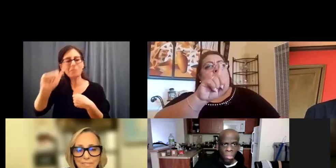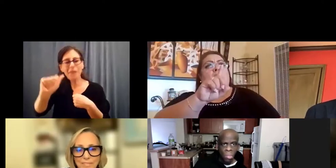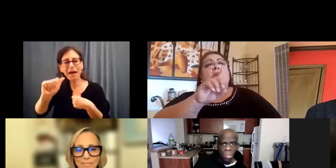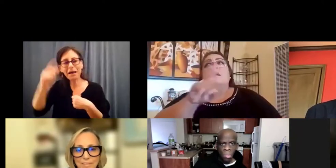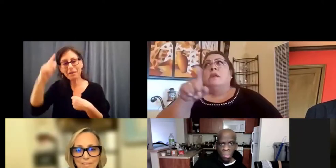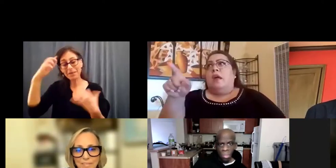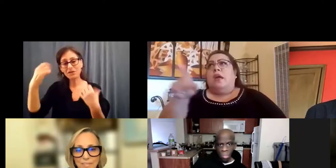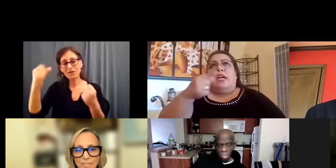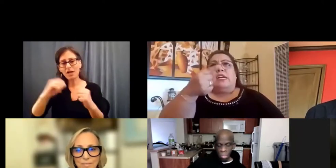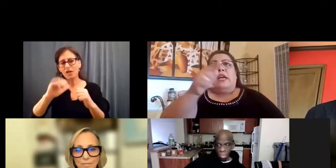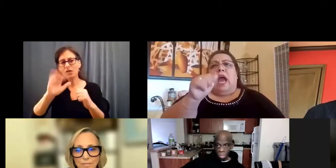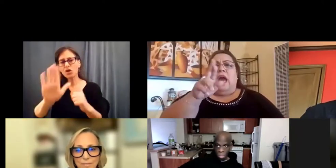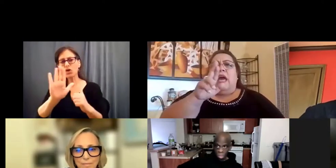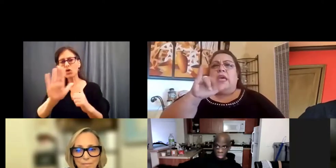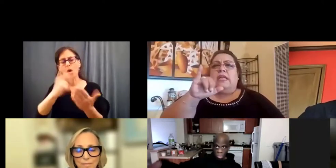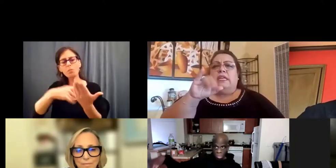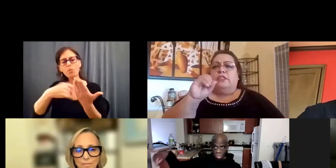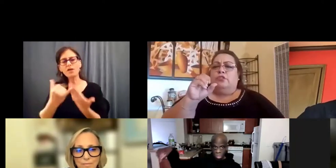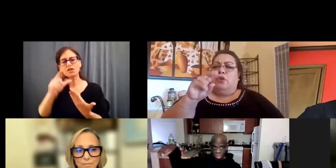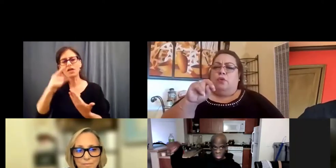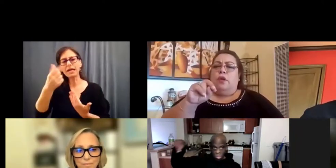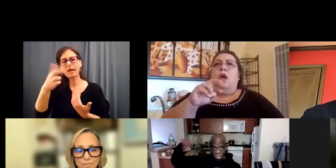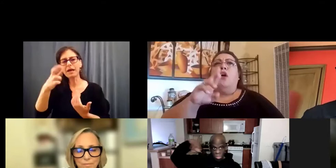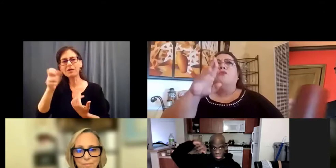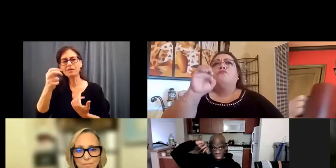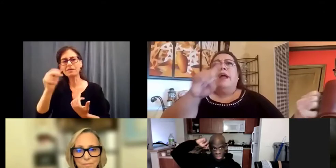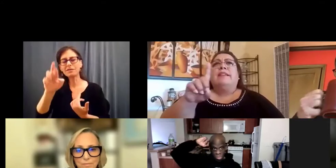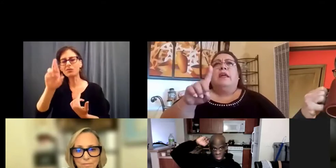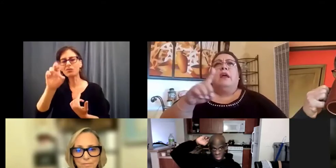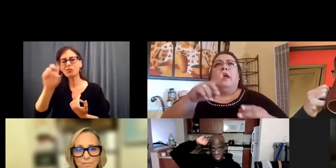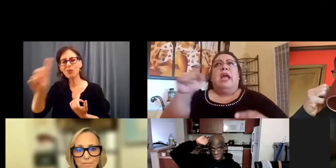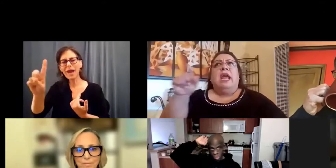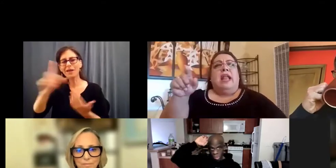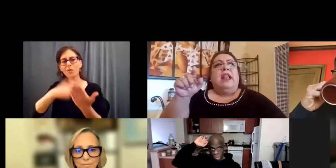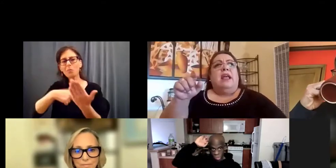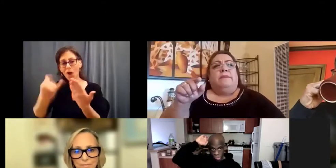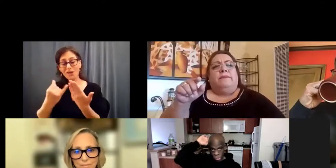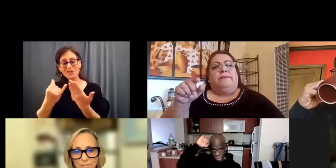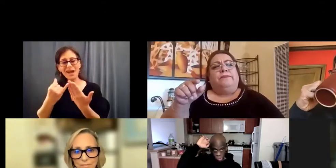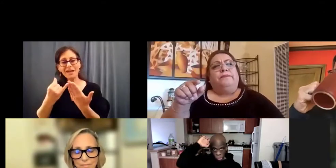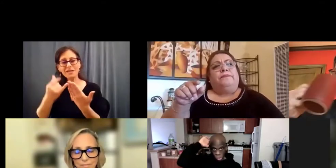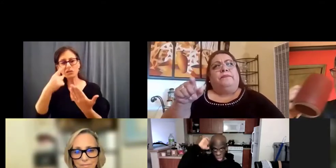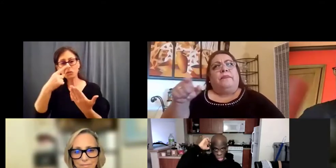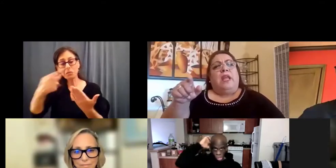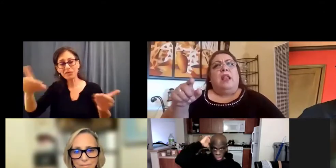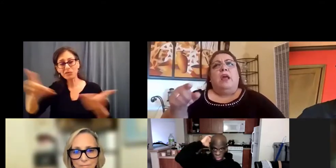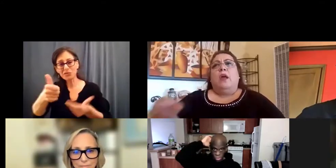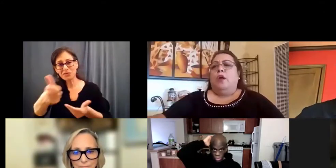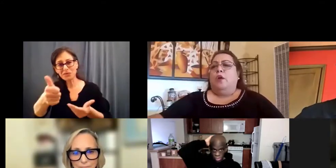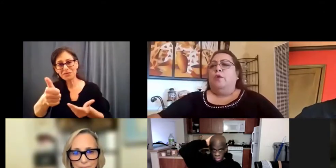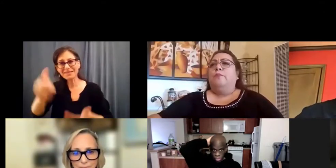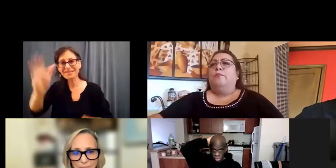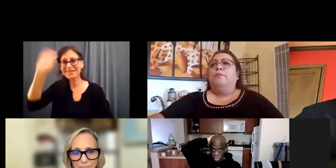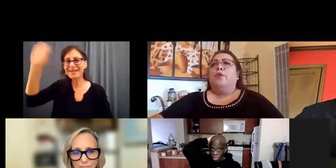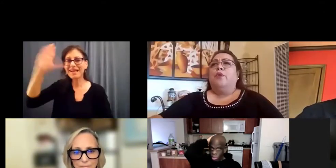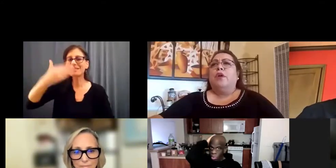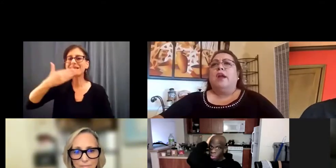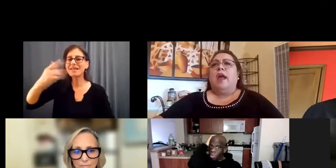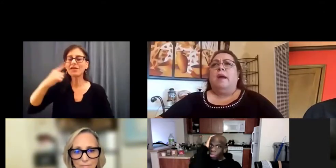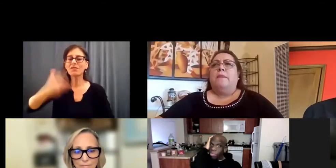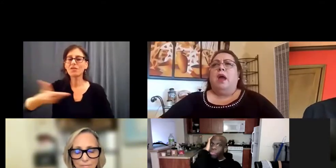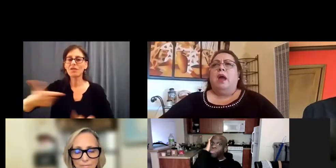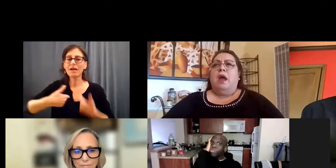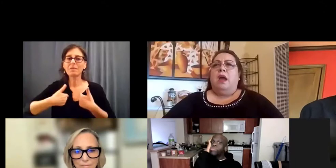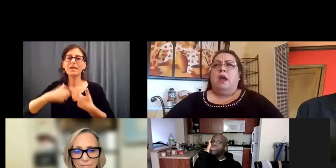Garrison Red Project, particularly with youth. And so introduce yourself first, everybody. Yes, thank you for having me. My name is